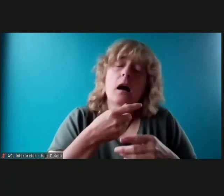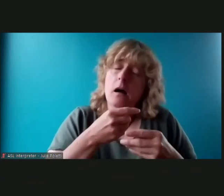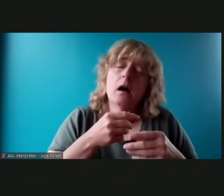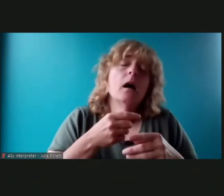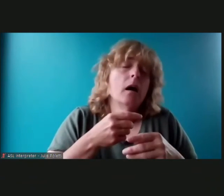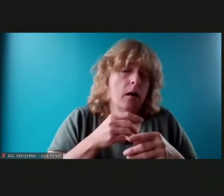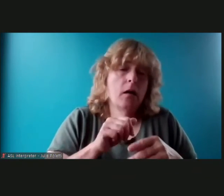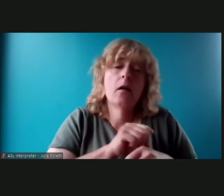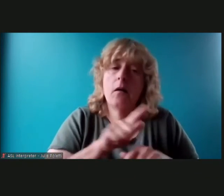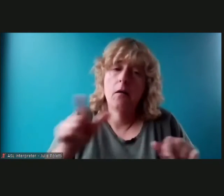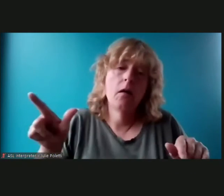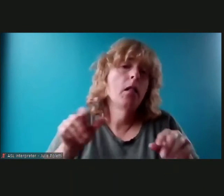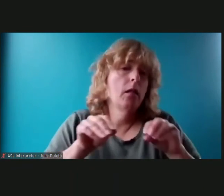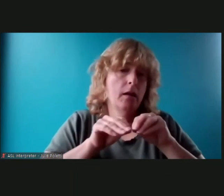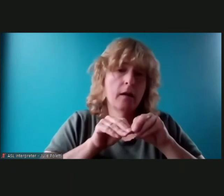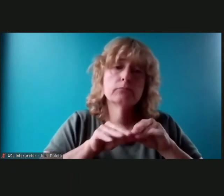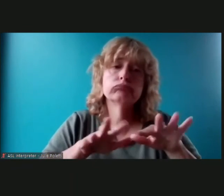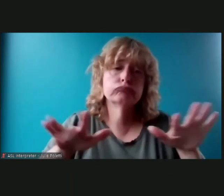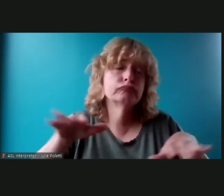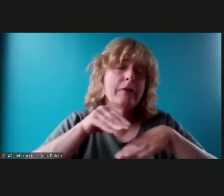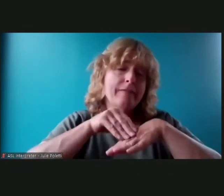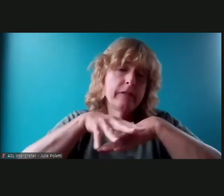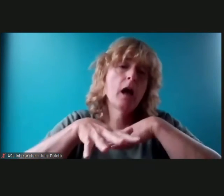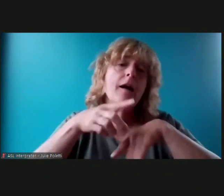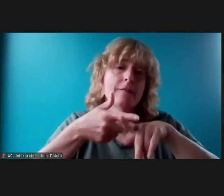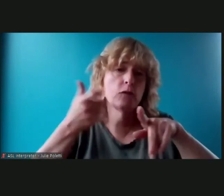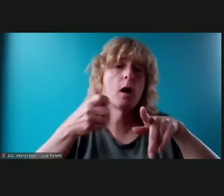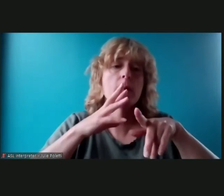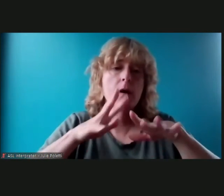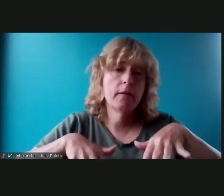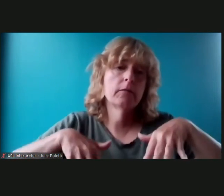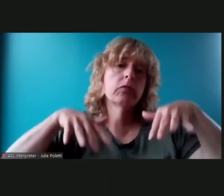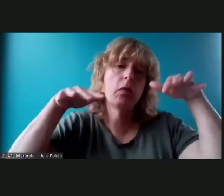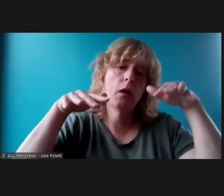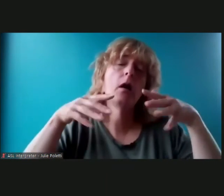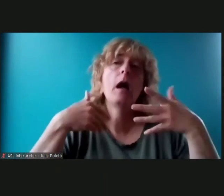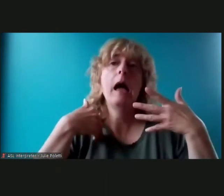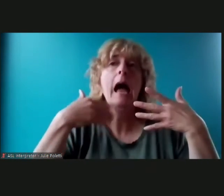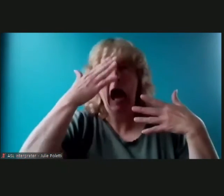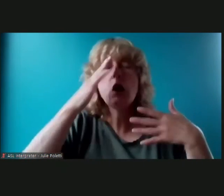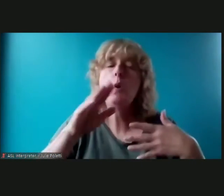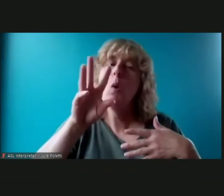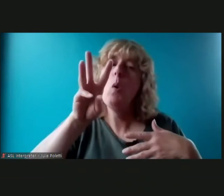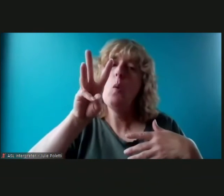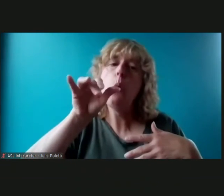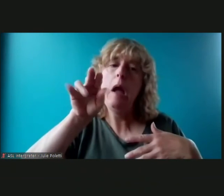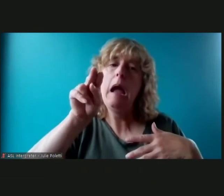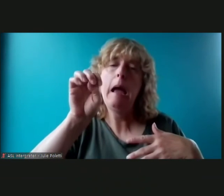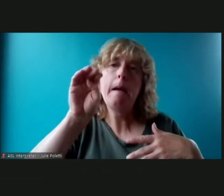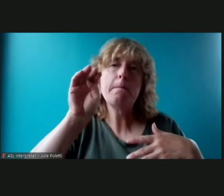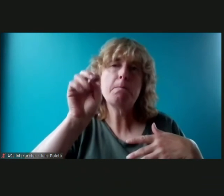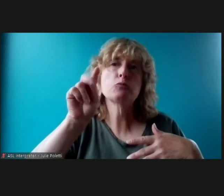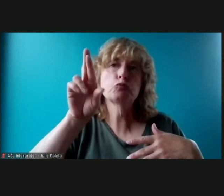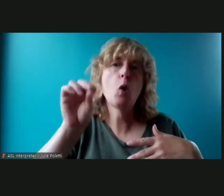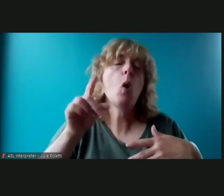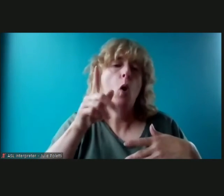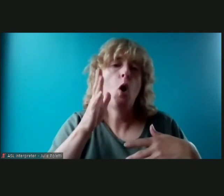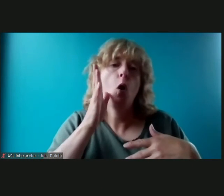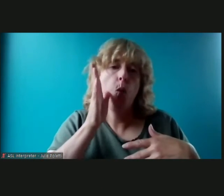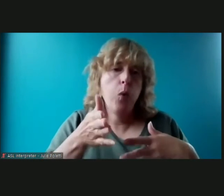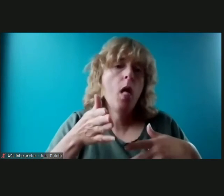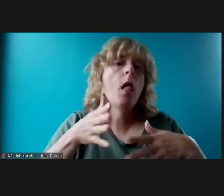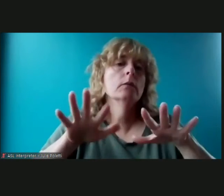it you know i i knew that way metro was going to take some type of action and we did so wayne metro